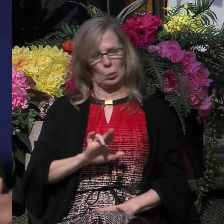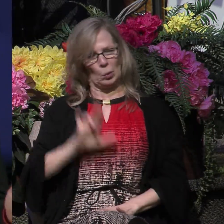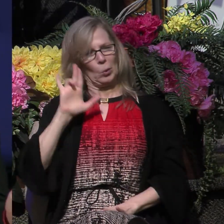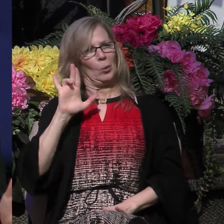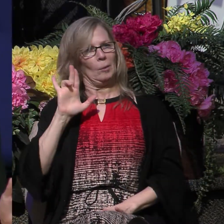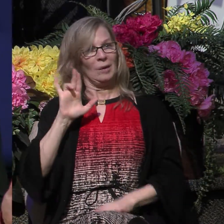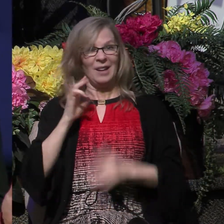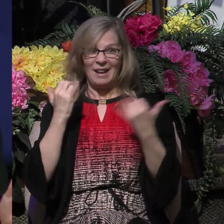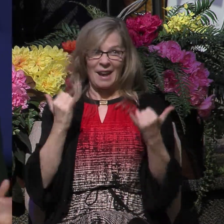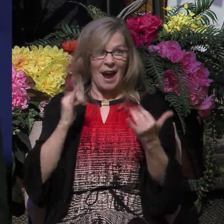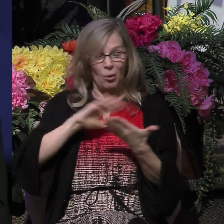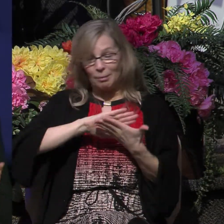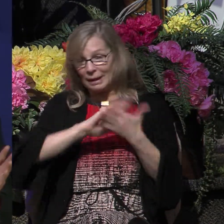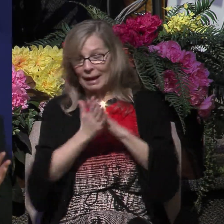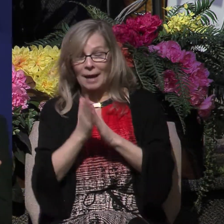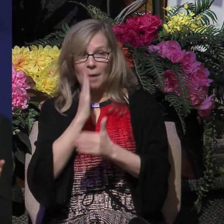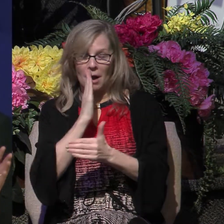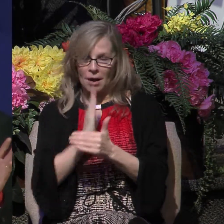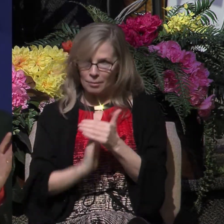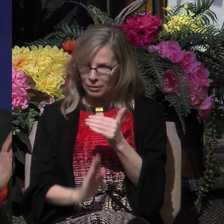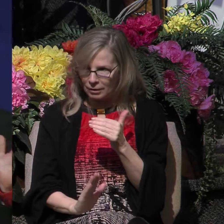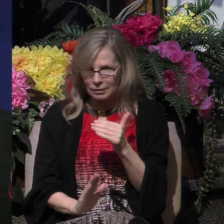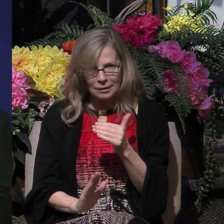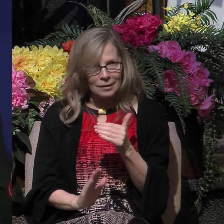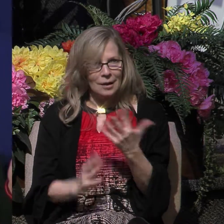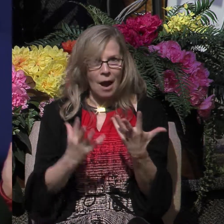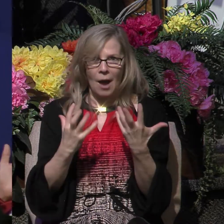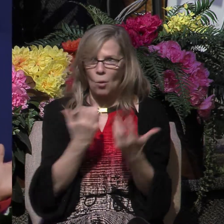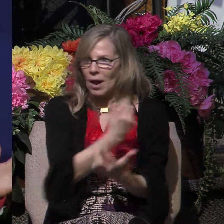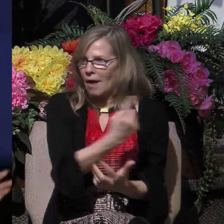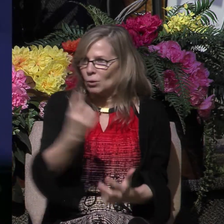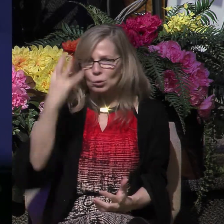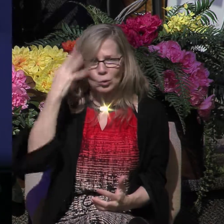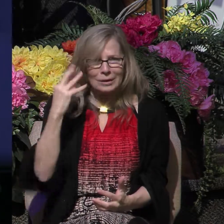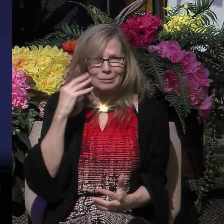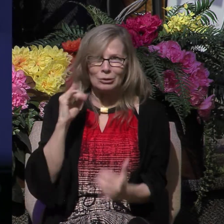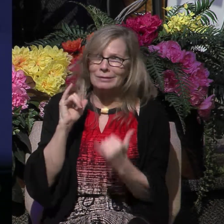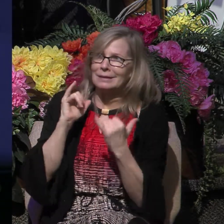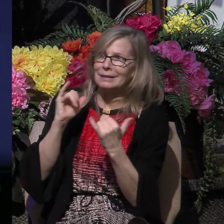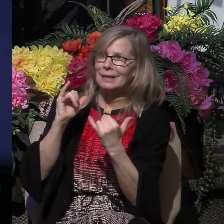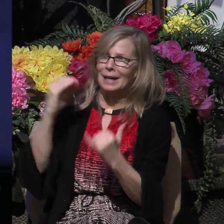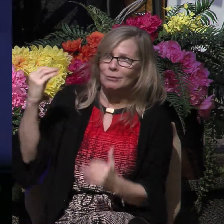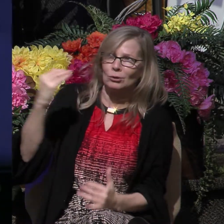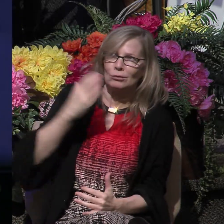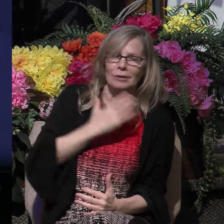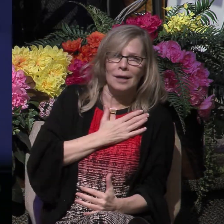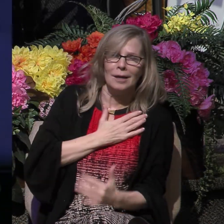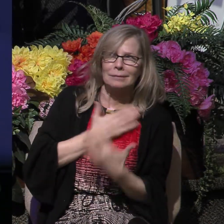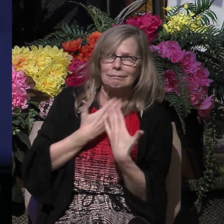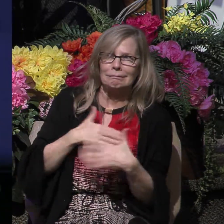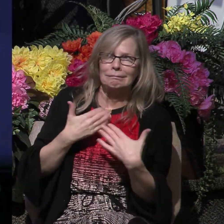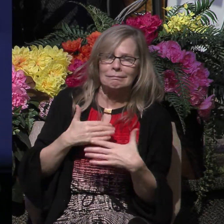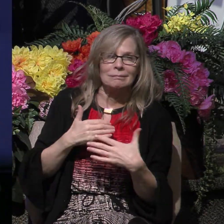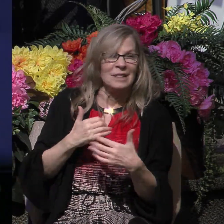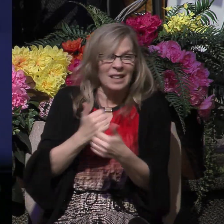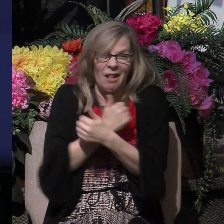to experience the same wonderful salvation in Christ that he had experienced. And it was this love for all people